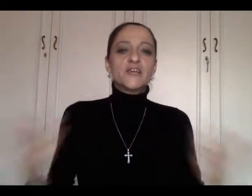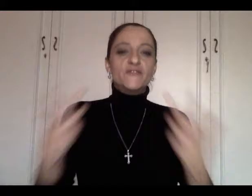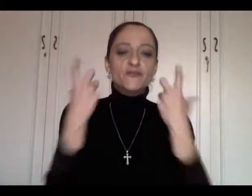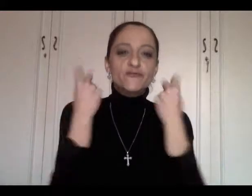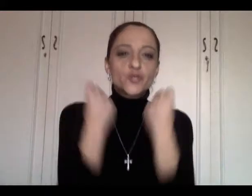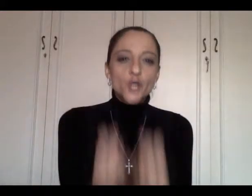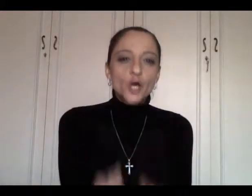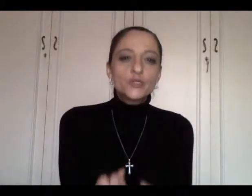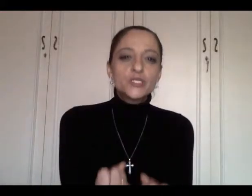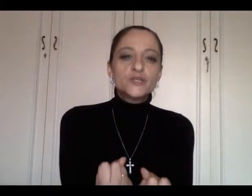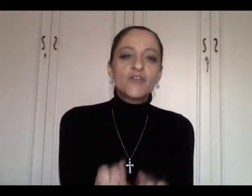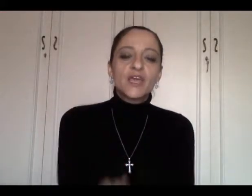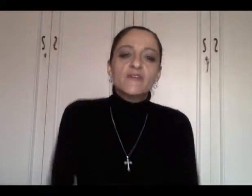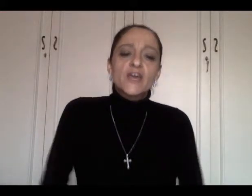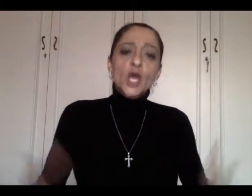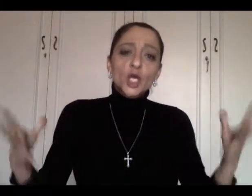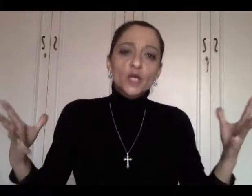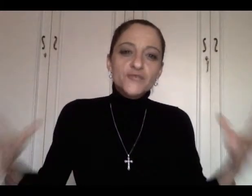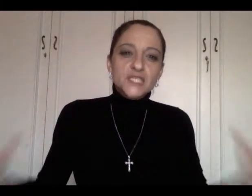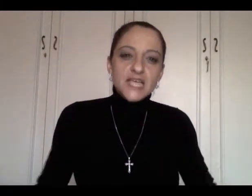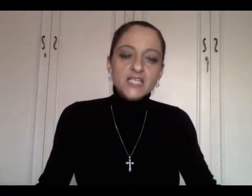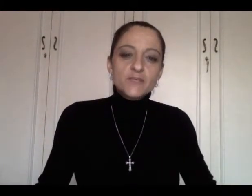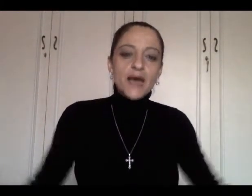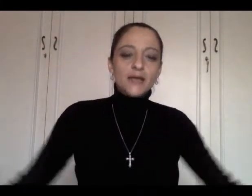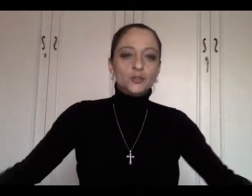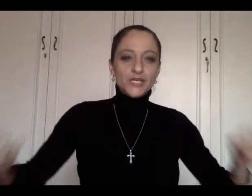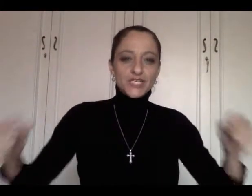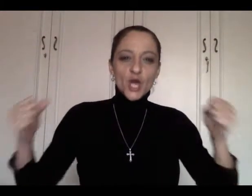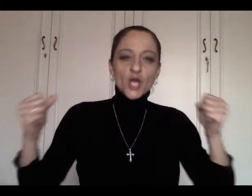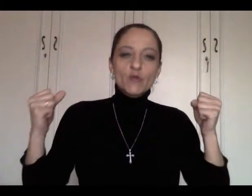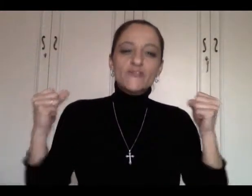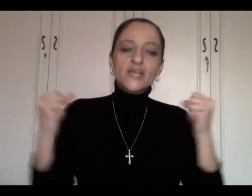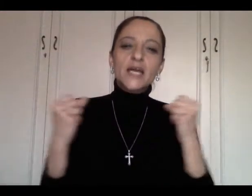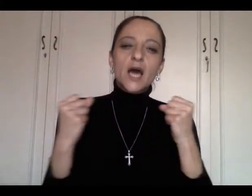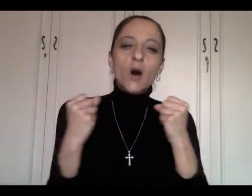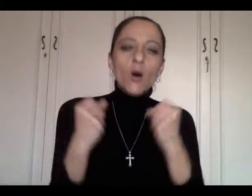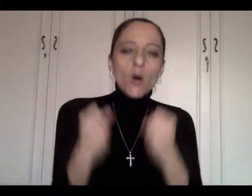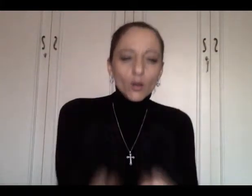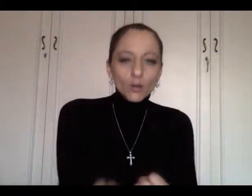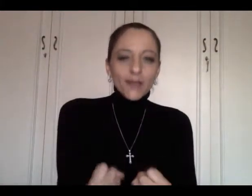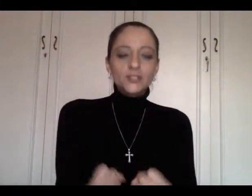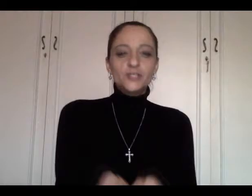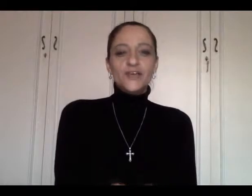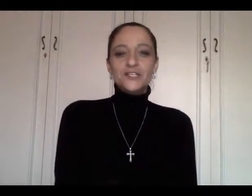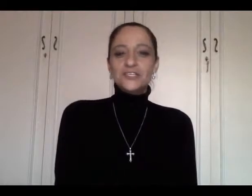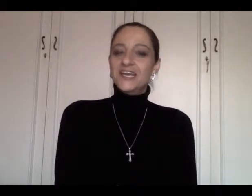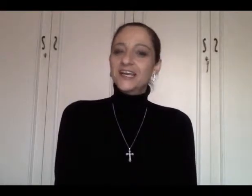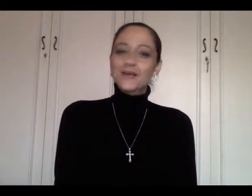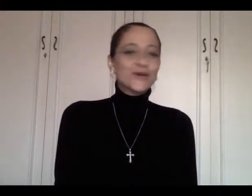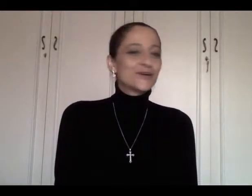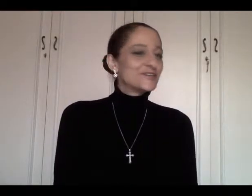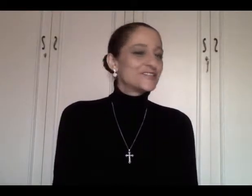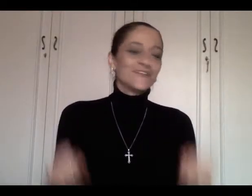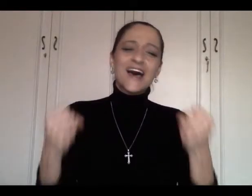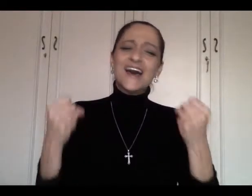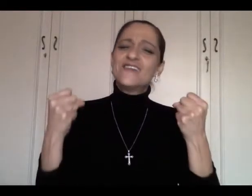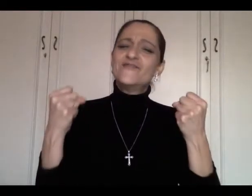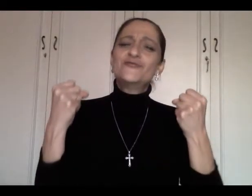stuff. You've chosen to forgive. You've set boundaries. You have done a whole bunch of energy healing work on yourself, and I love you